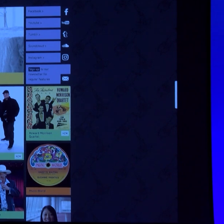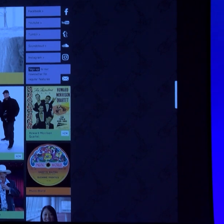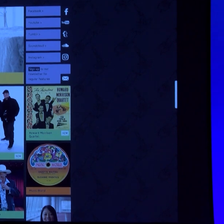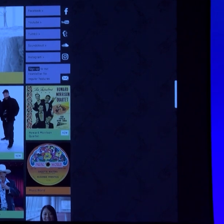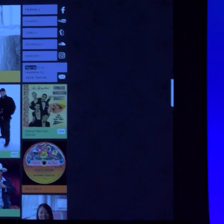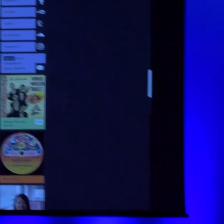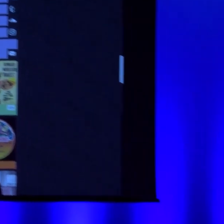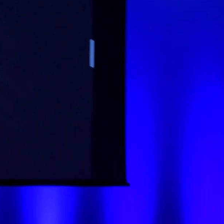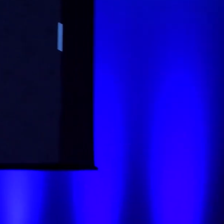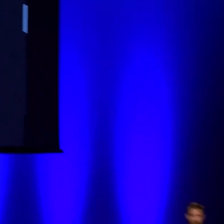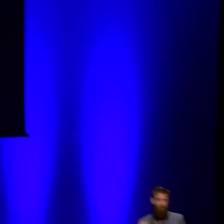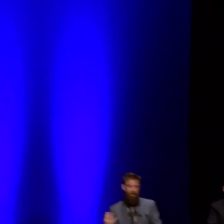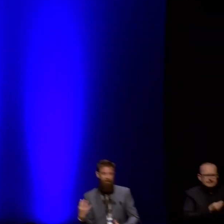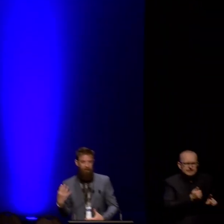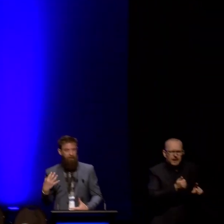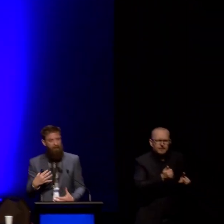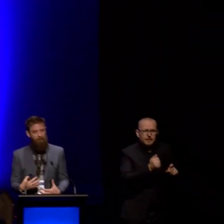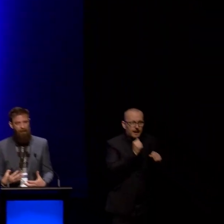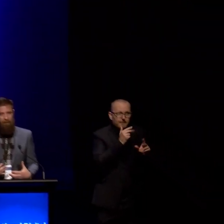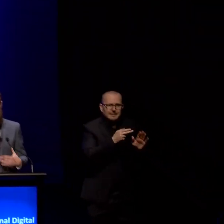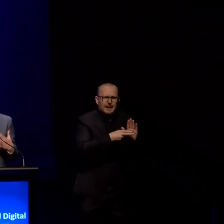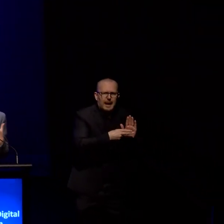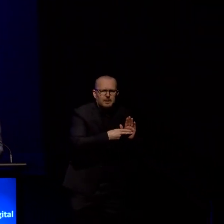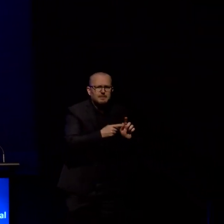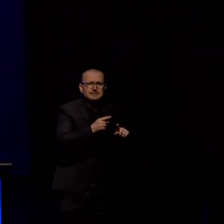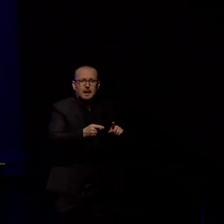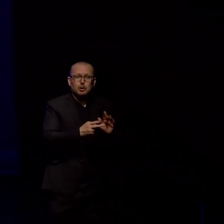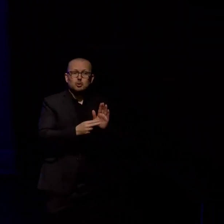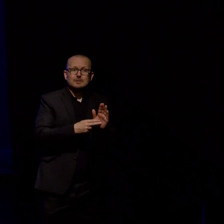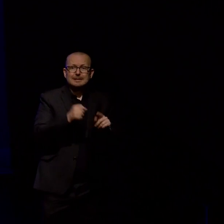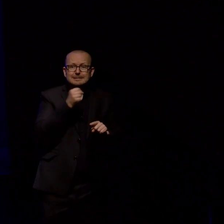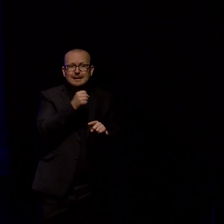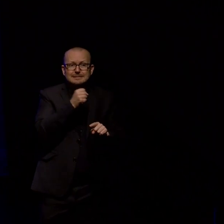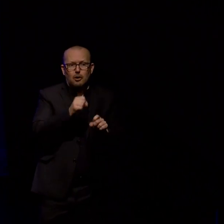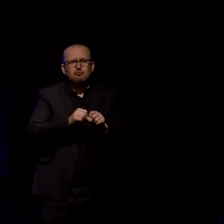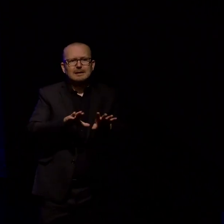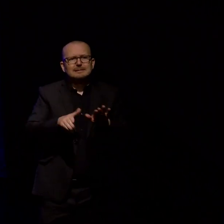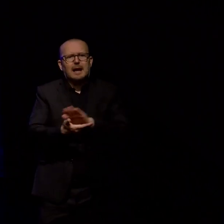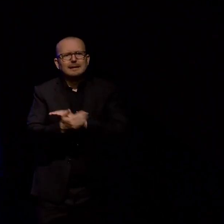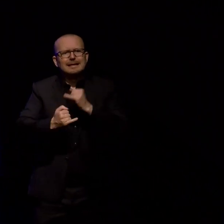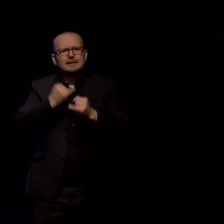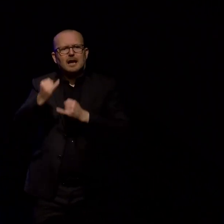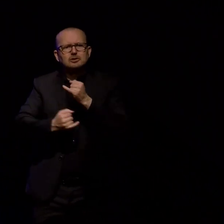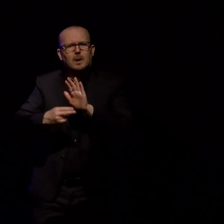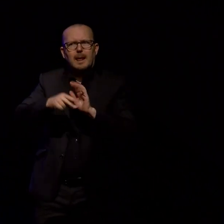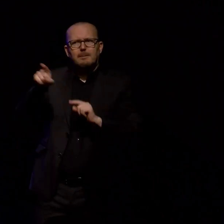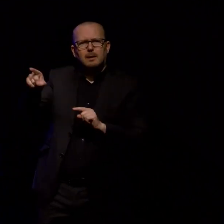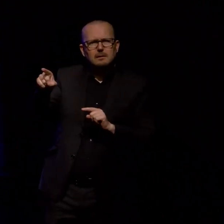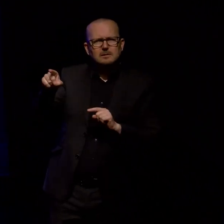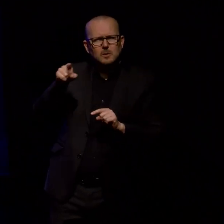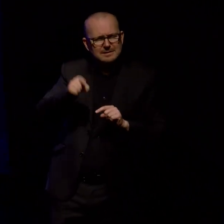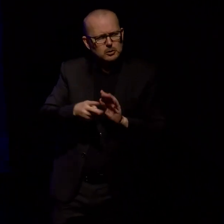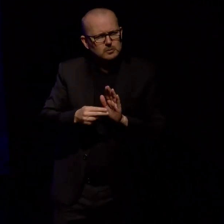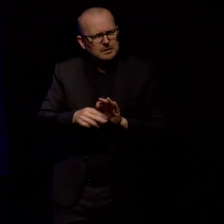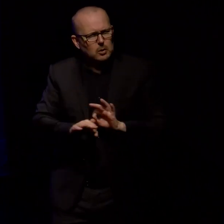amazing labeling, there was some other stuff where people released under international labels. It's really tricky. So by this stage, this is the